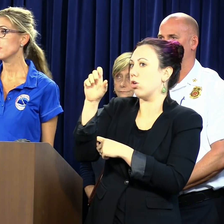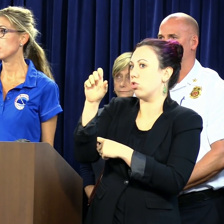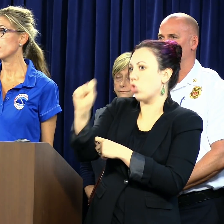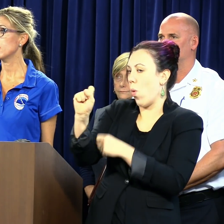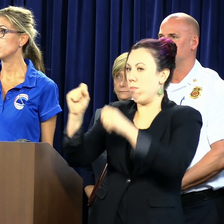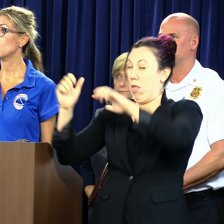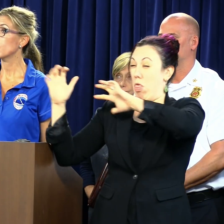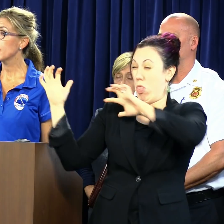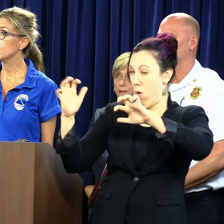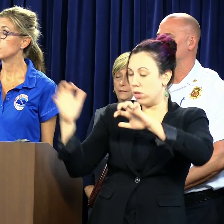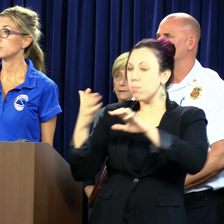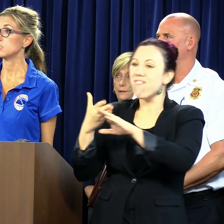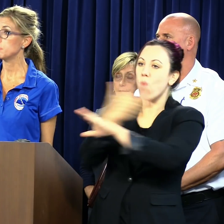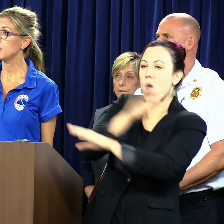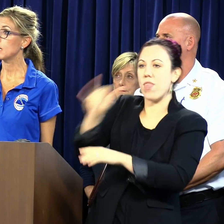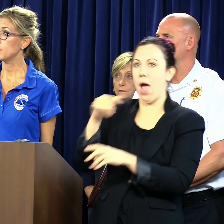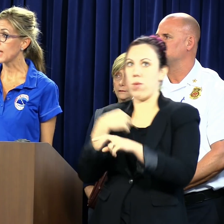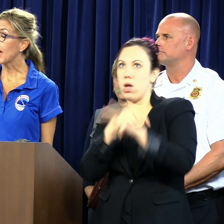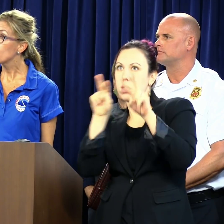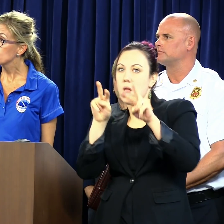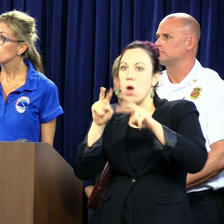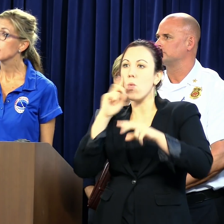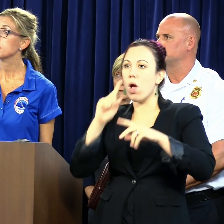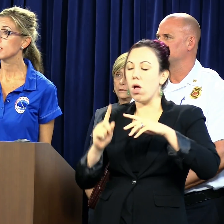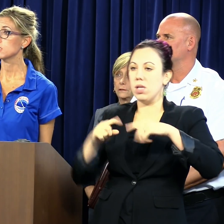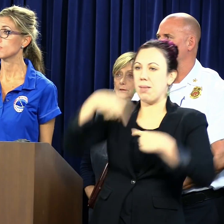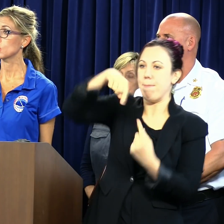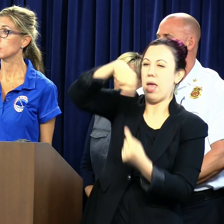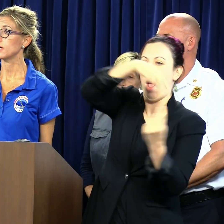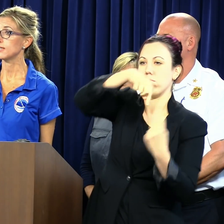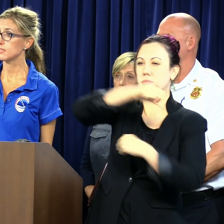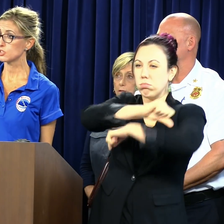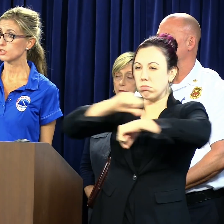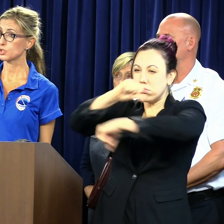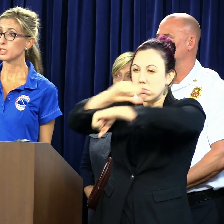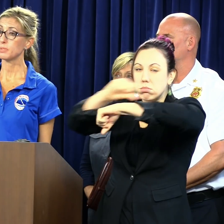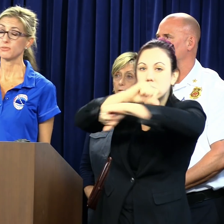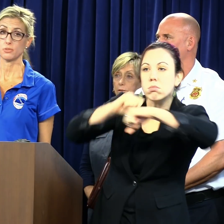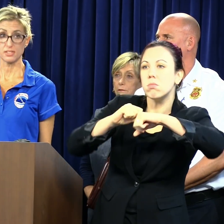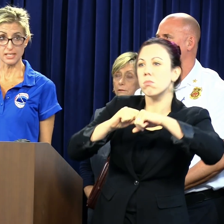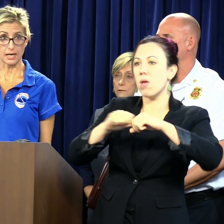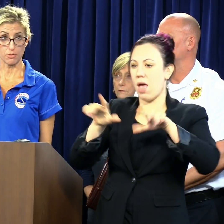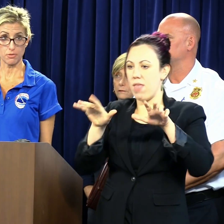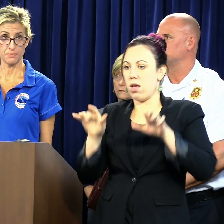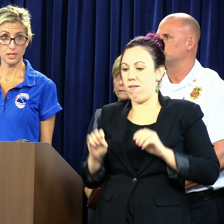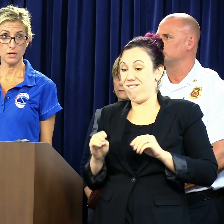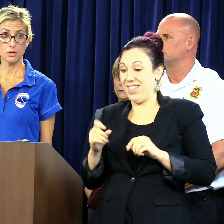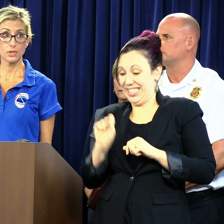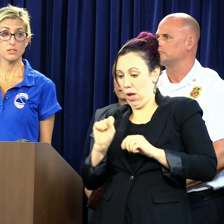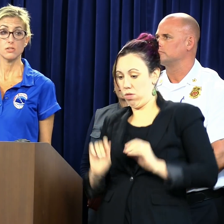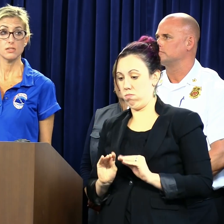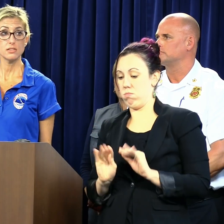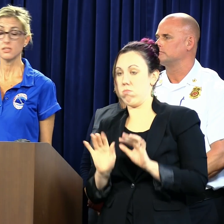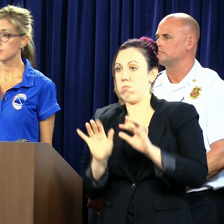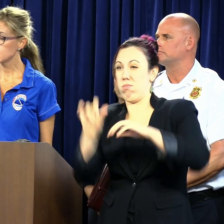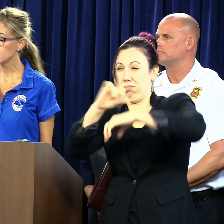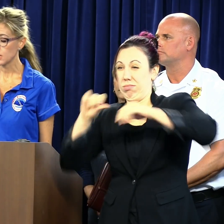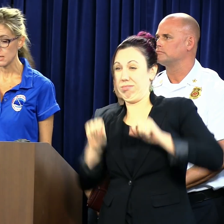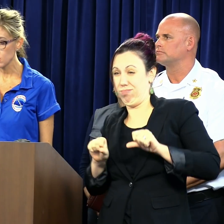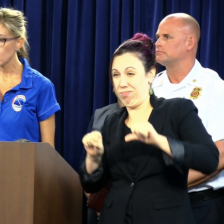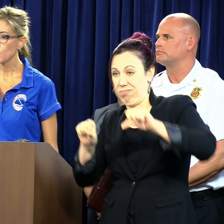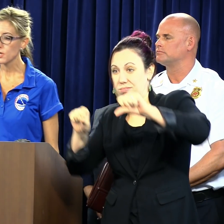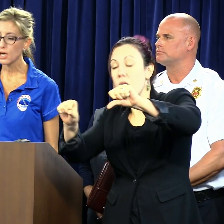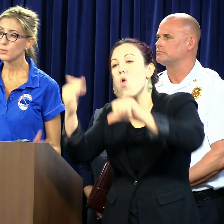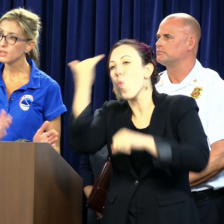we're looking for the threat of tornadoes to spin up in outer rain bands of Irma as they start to creep up from the south. Okay, so this is